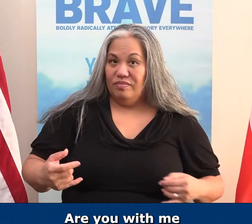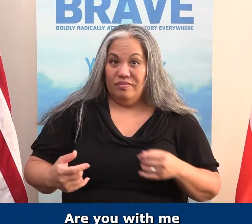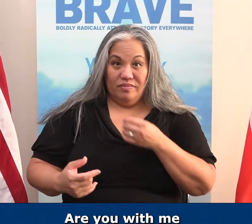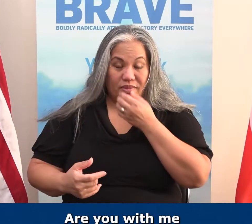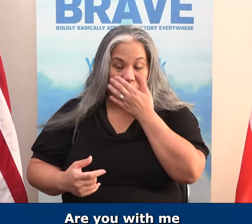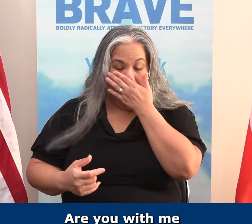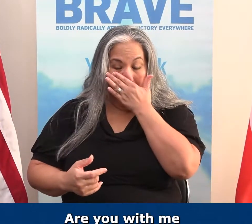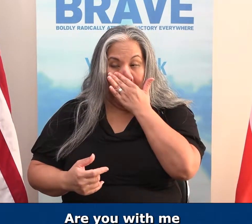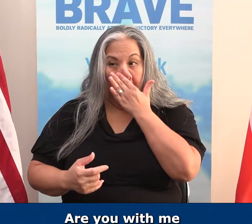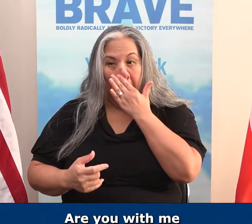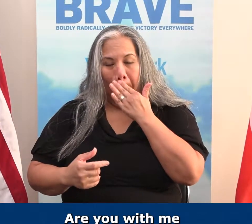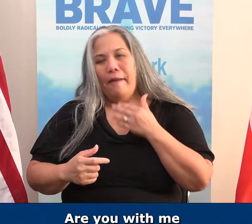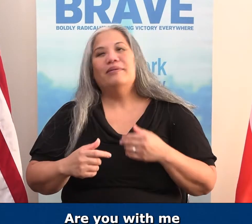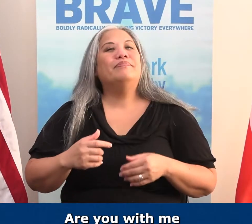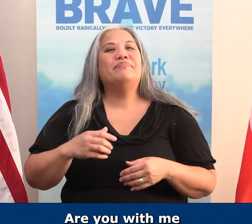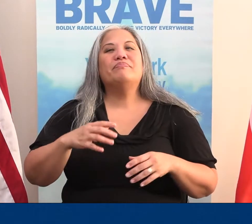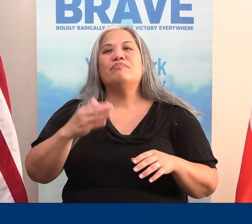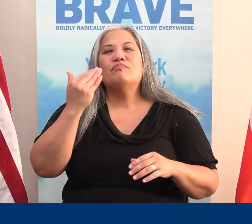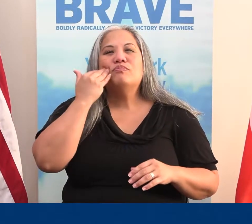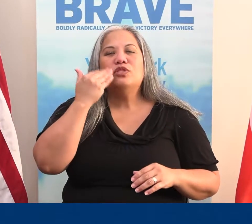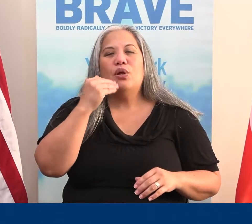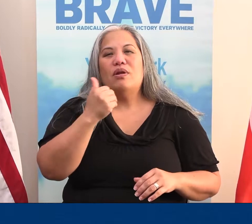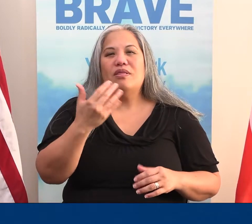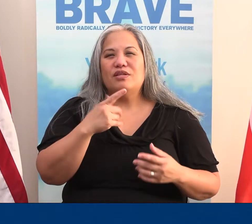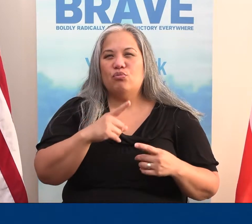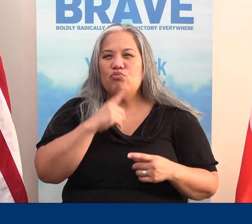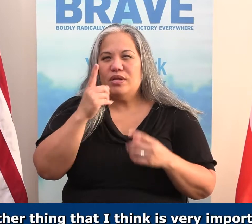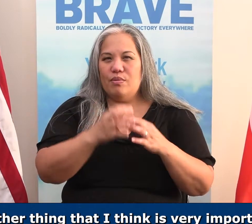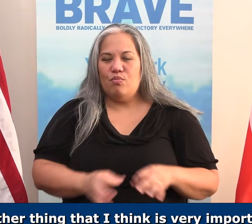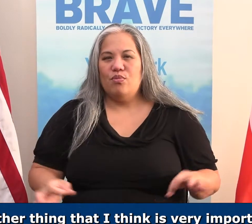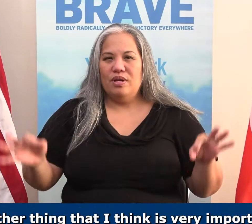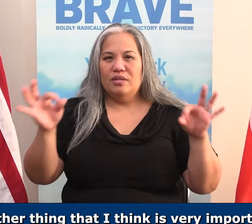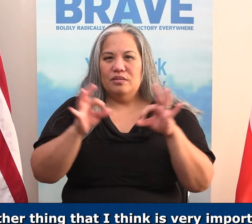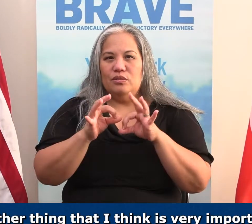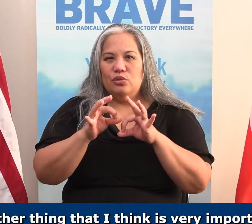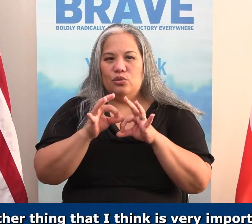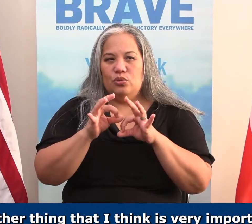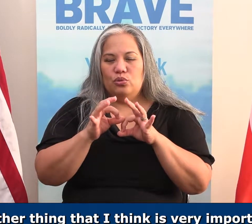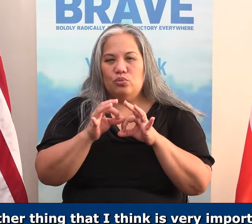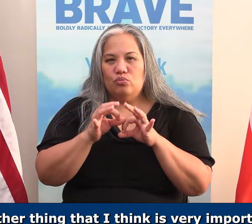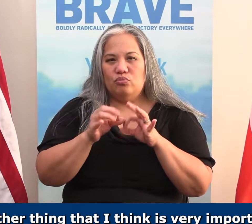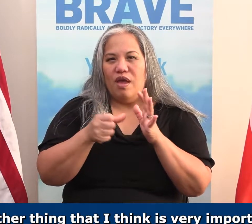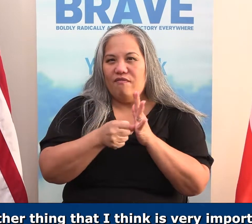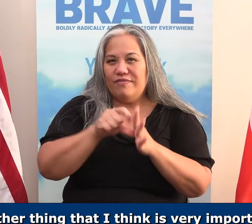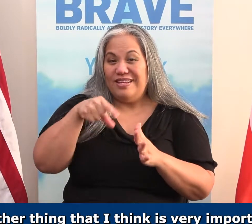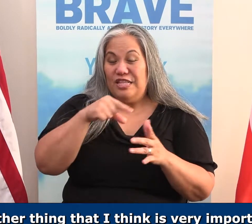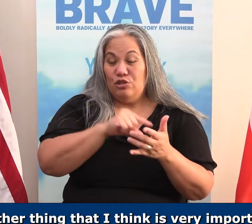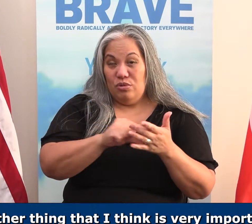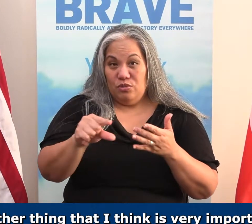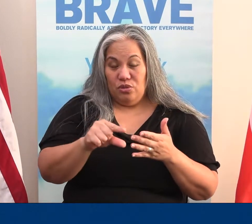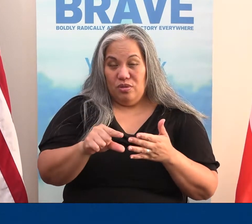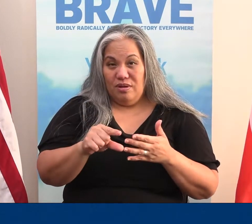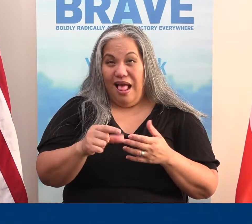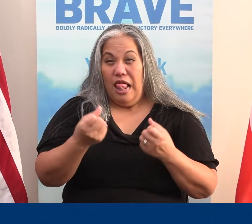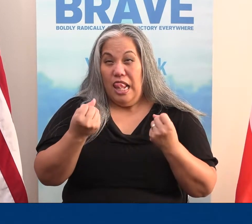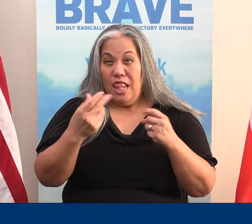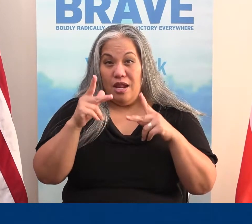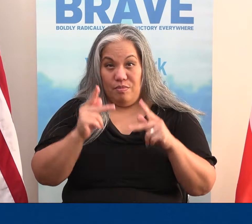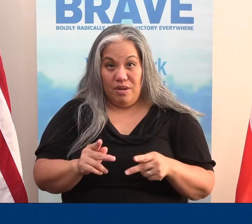Come on, kid. Amen. Now, you know, another thing that I think is very important to hit off of this scripture is